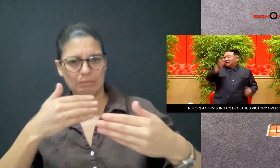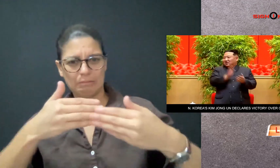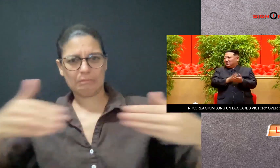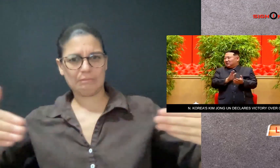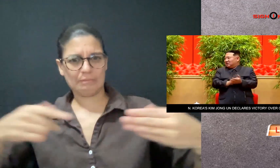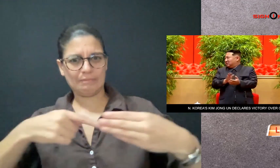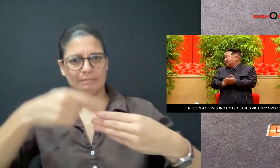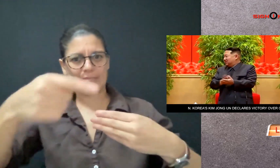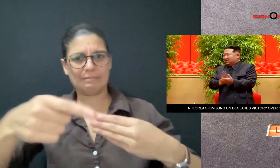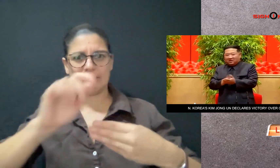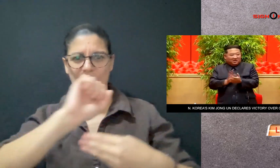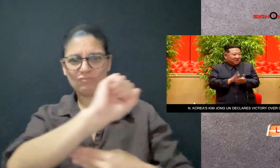against its neighbor.